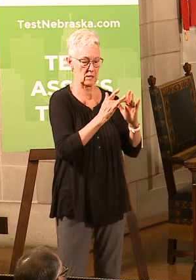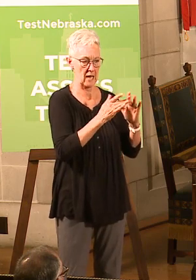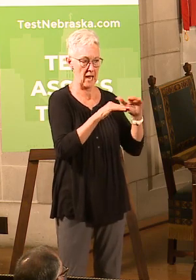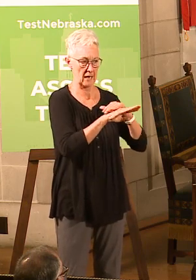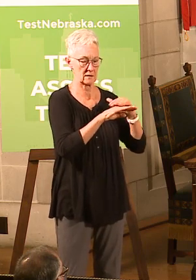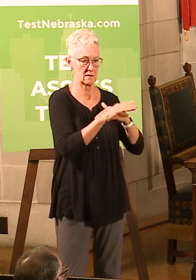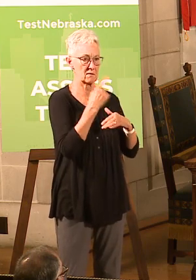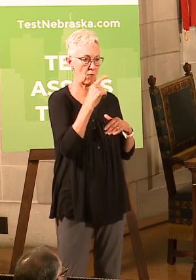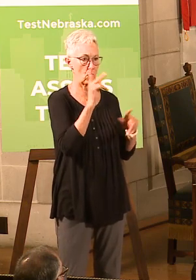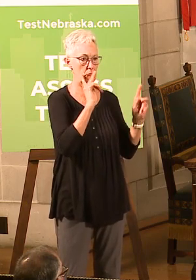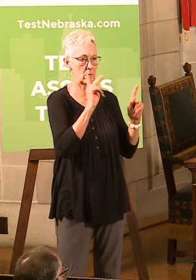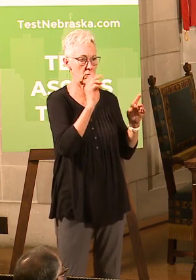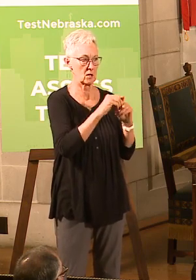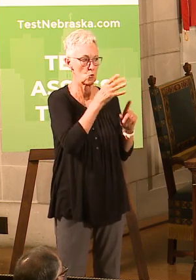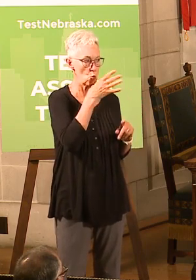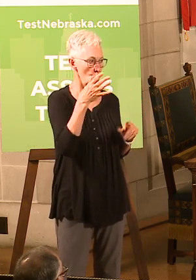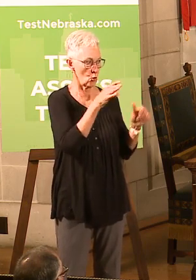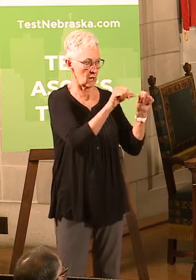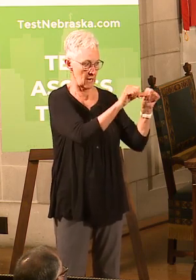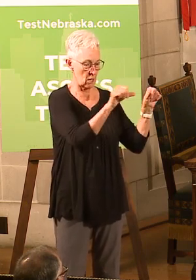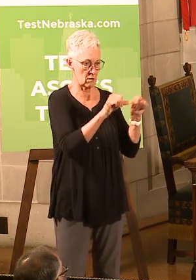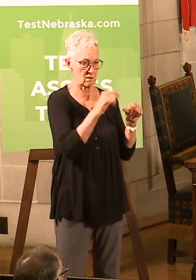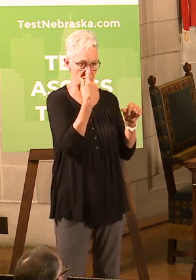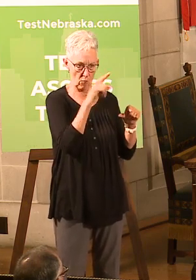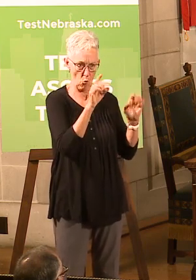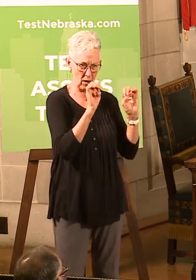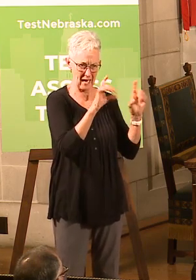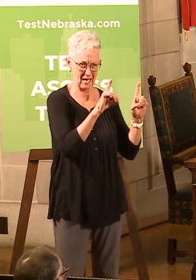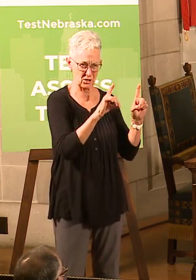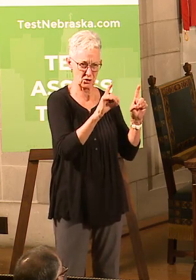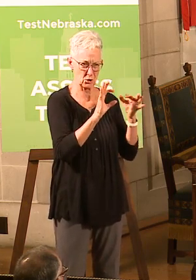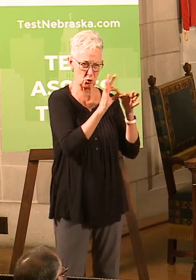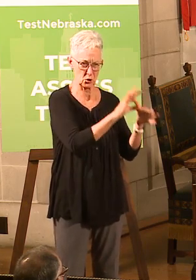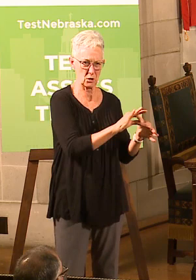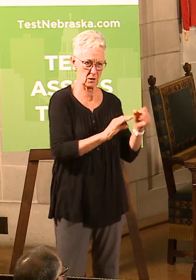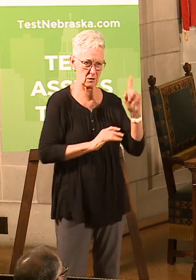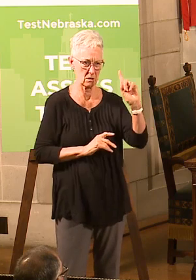I can't recall if there's another program out there. Taylor, do you recall right offhand?